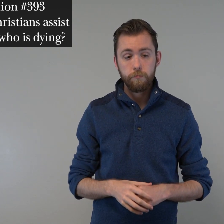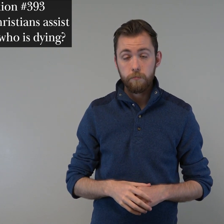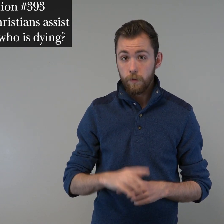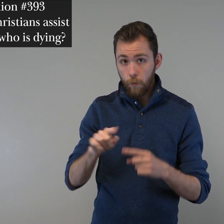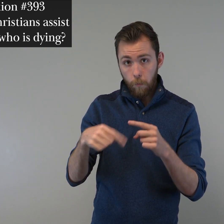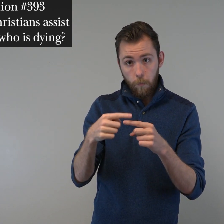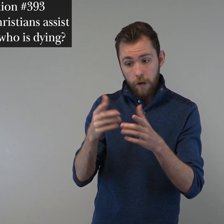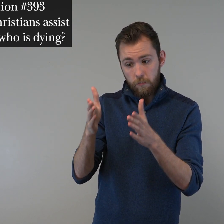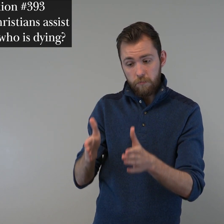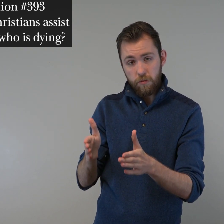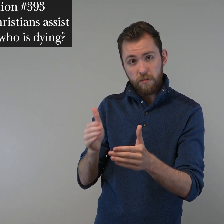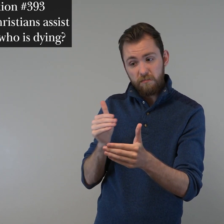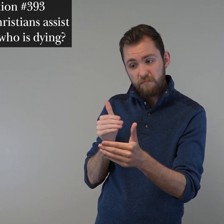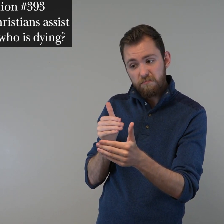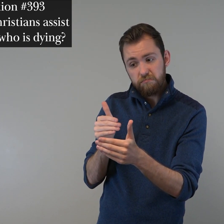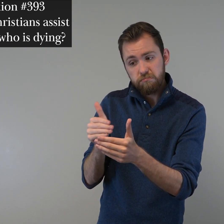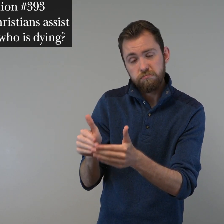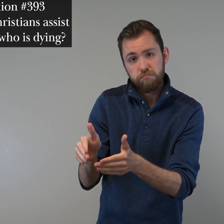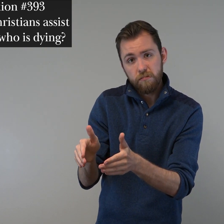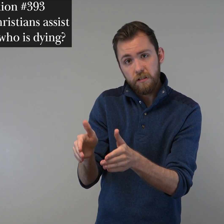How do Christians assist someone who is dying?